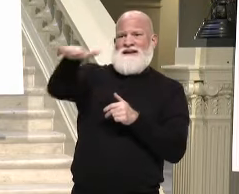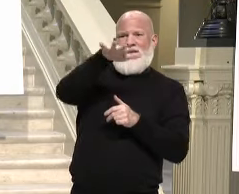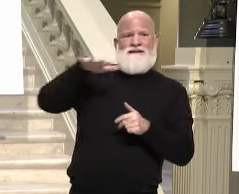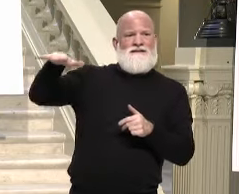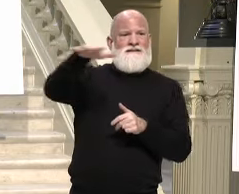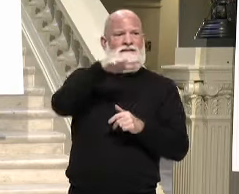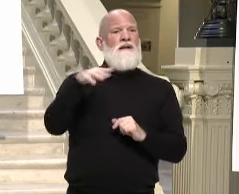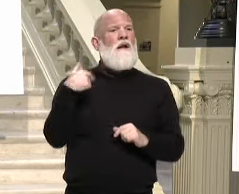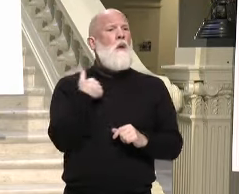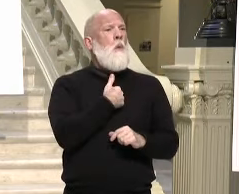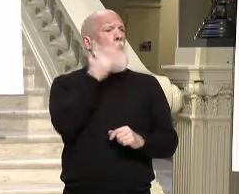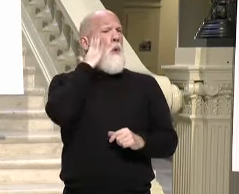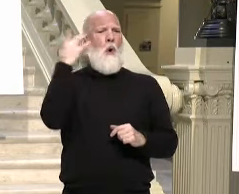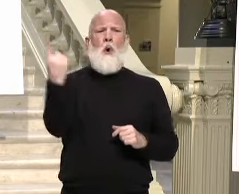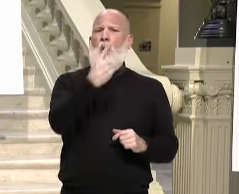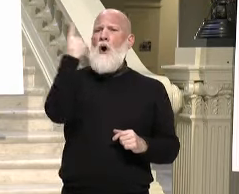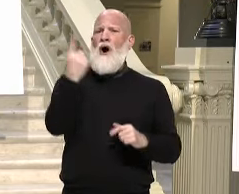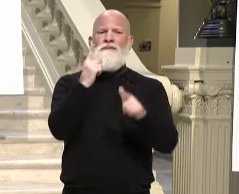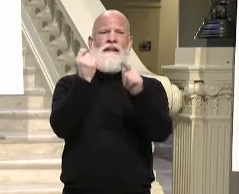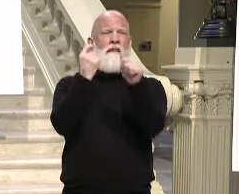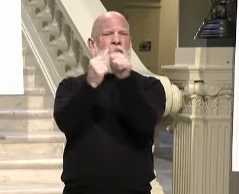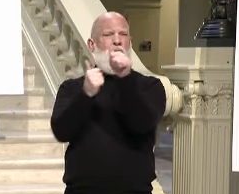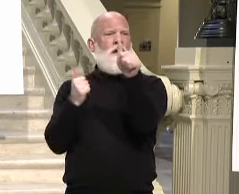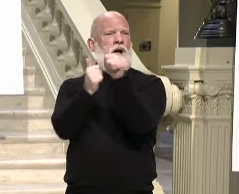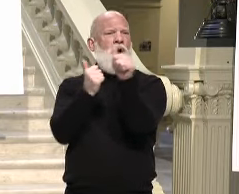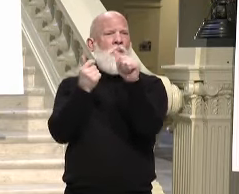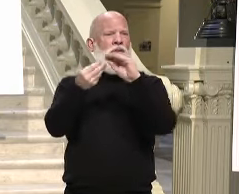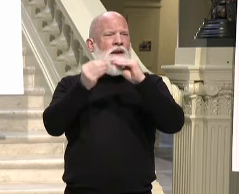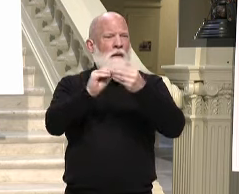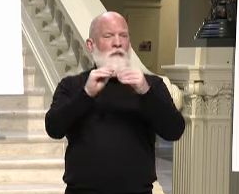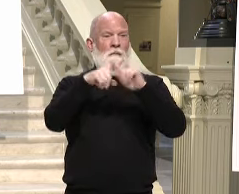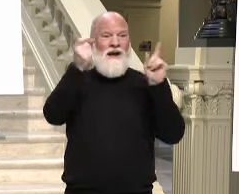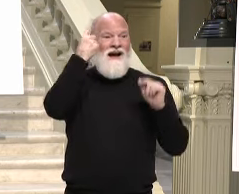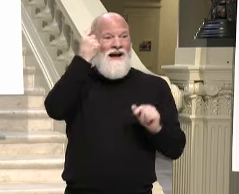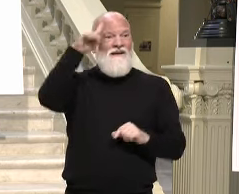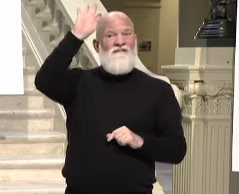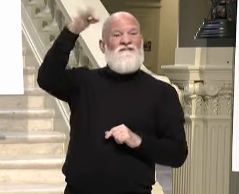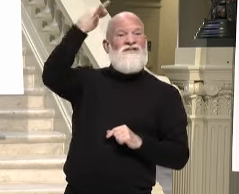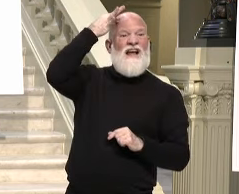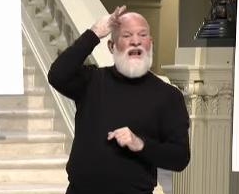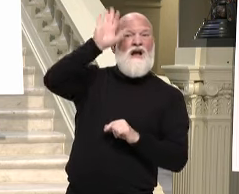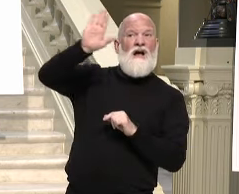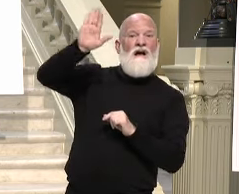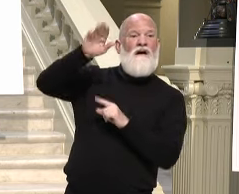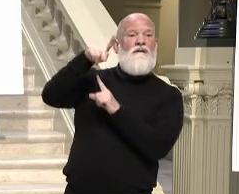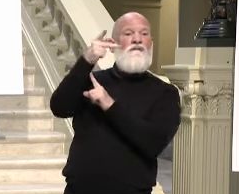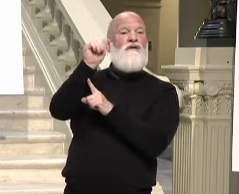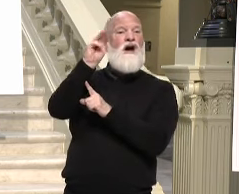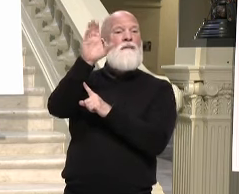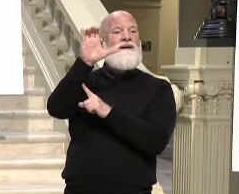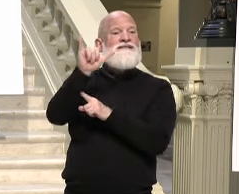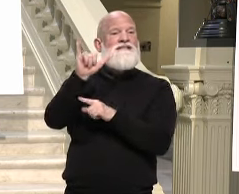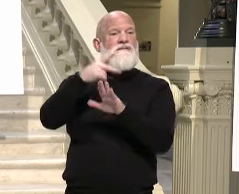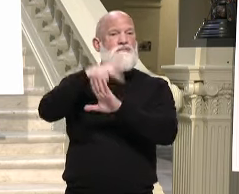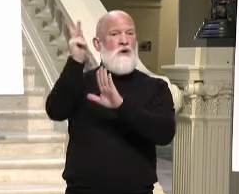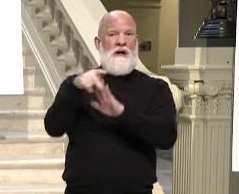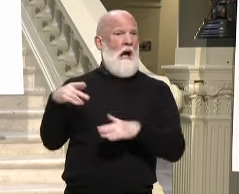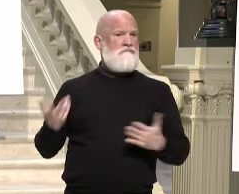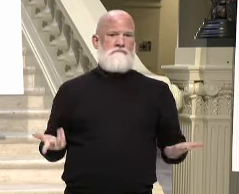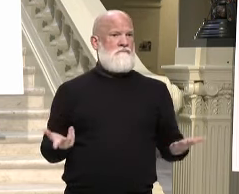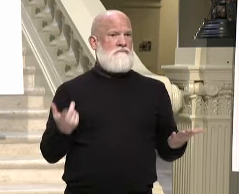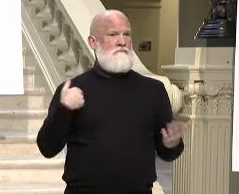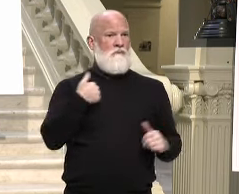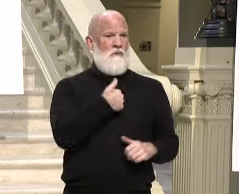going to be a little bit of a lag. But the federal pharmacy program, we can't control who sold who's holding